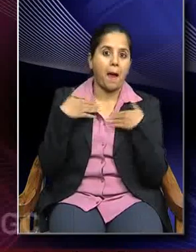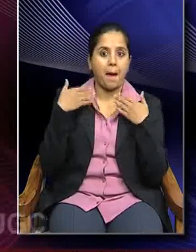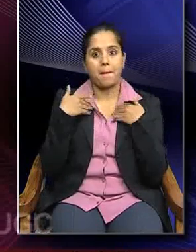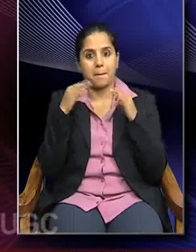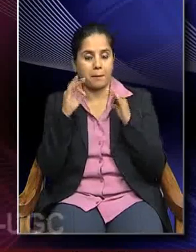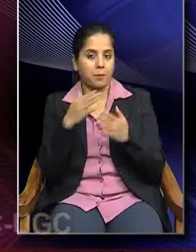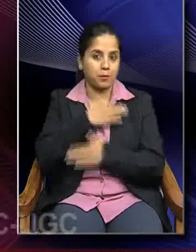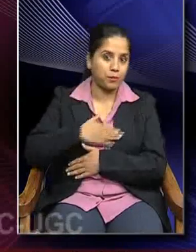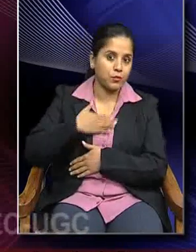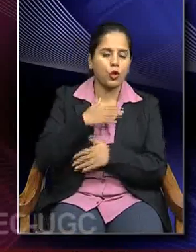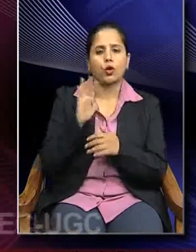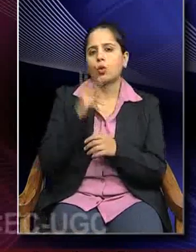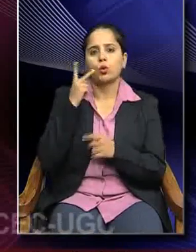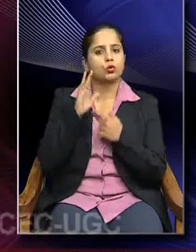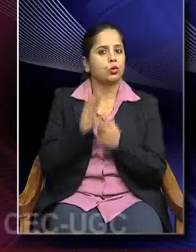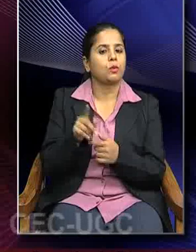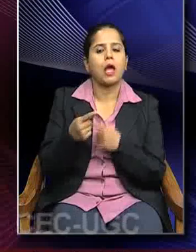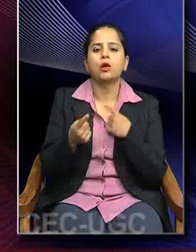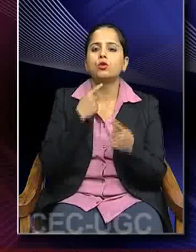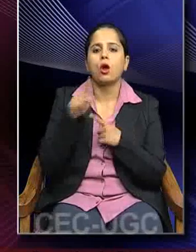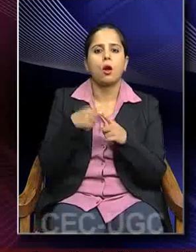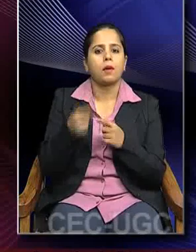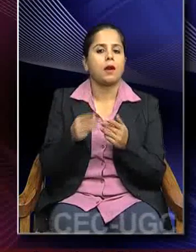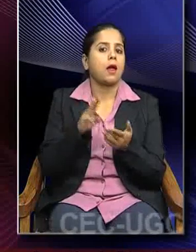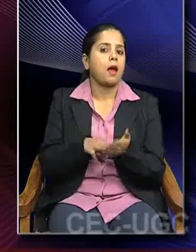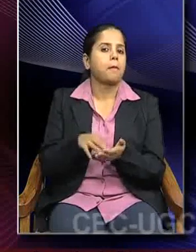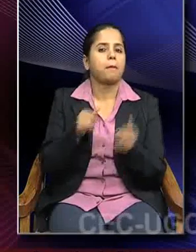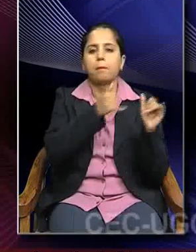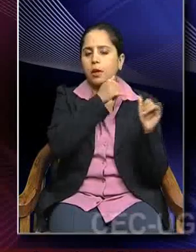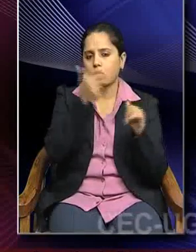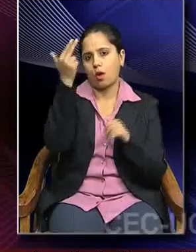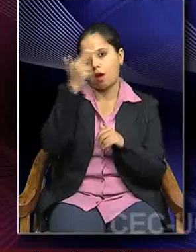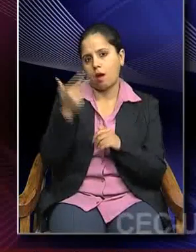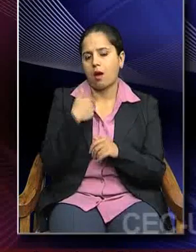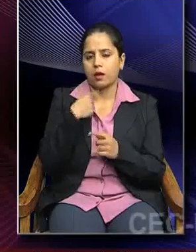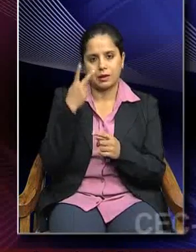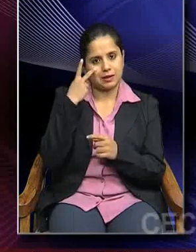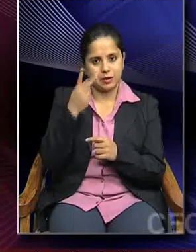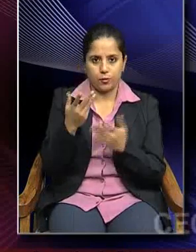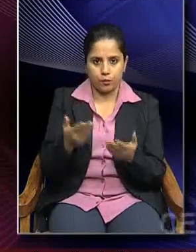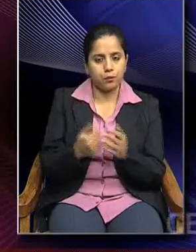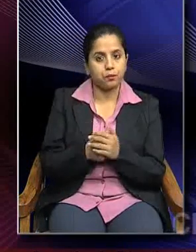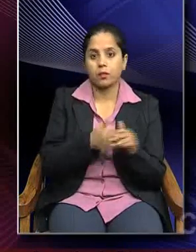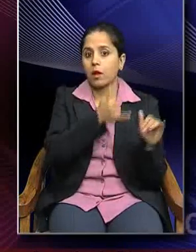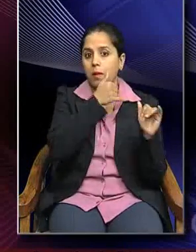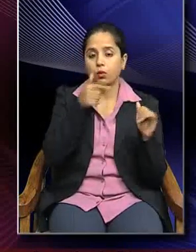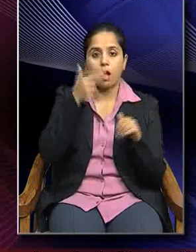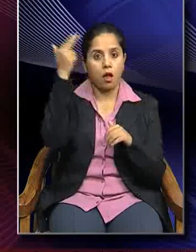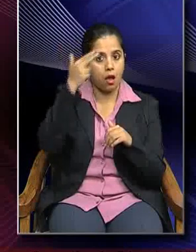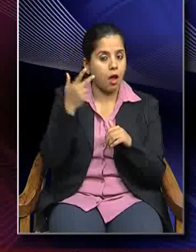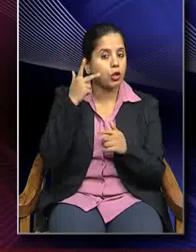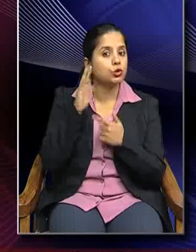joyful representation. When we talk of Mathura art, we will see that Mathura artistic tradition